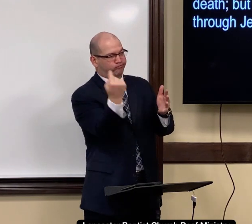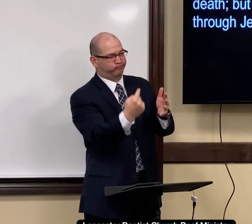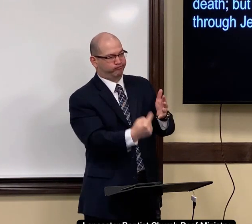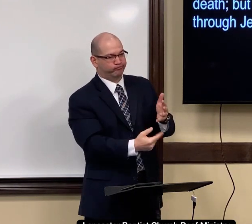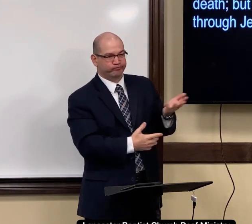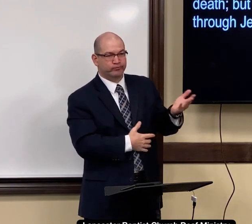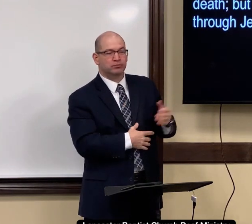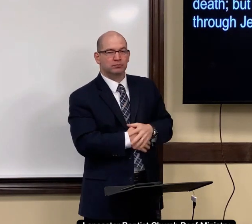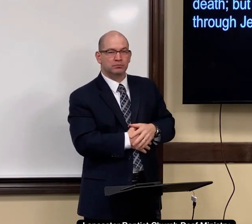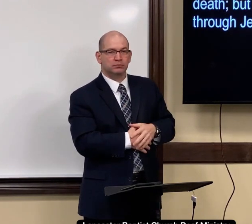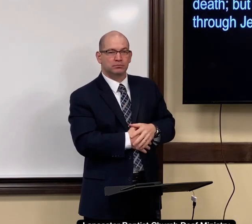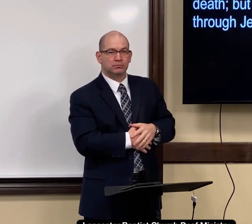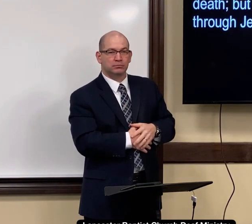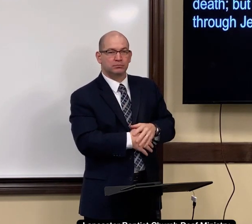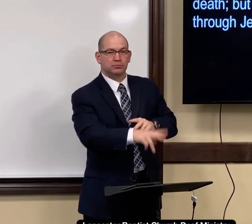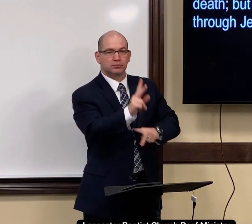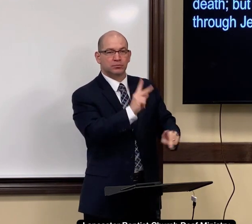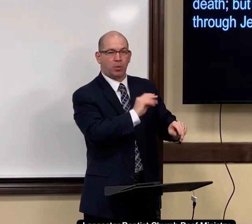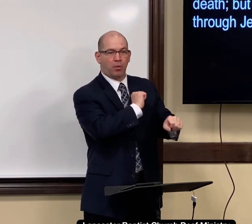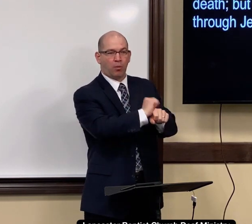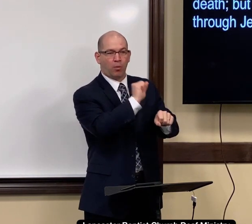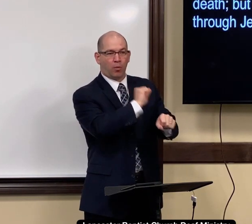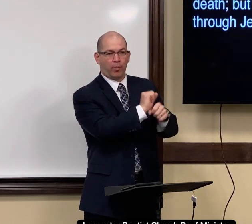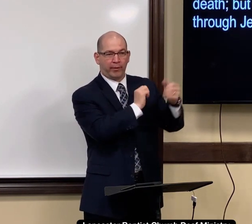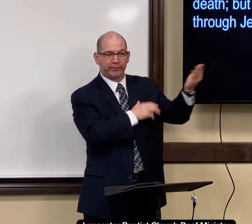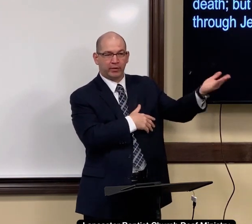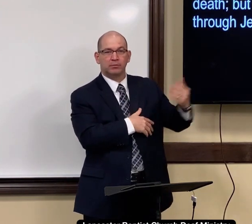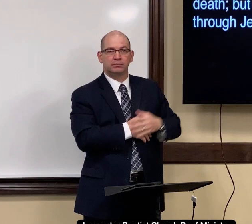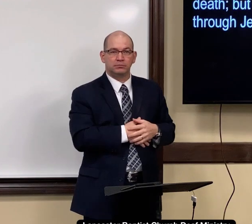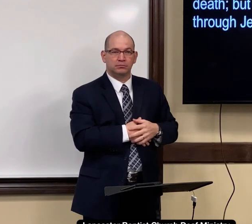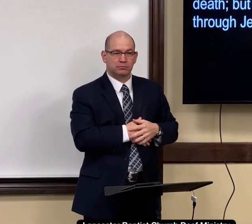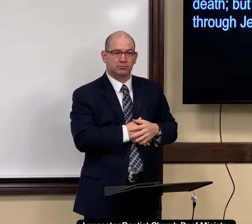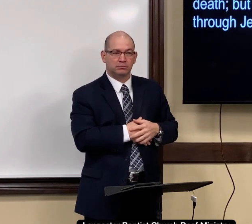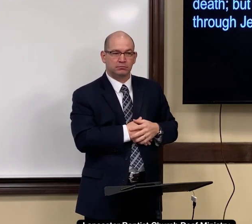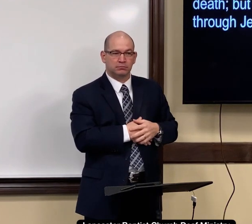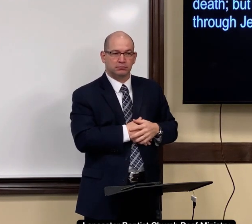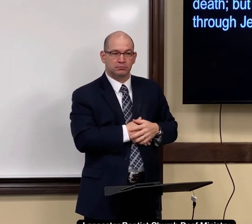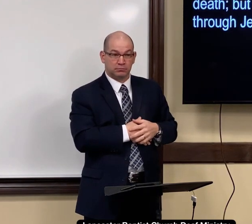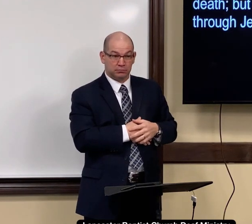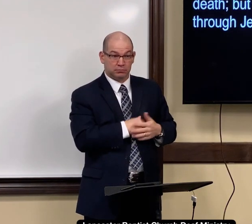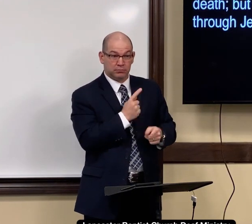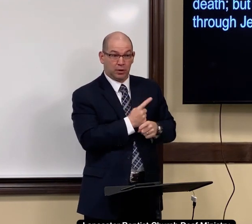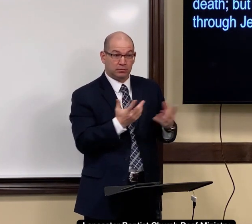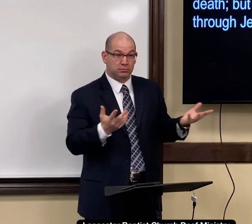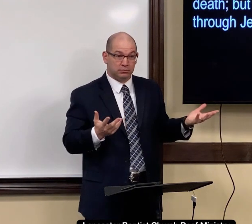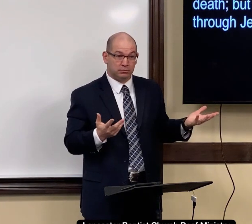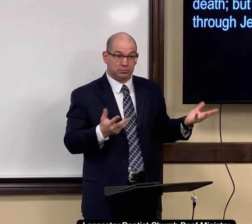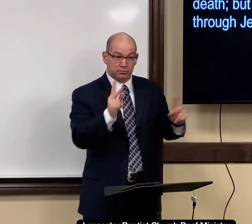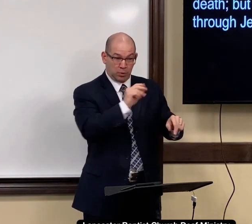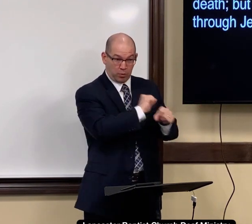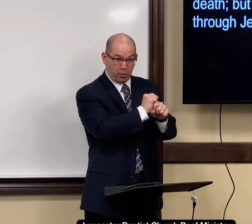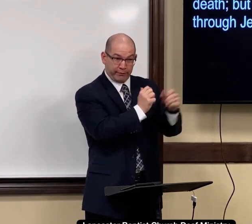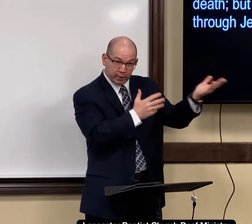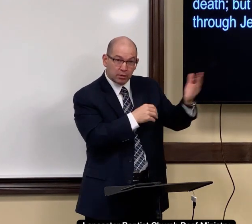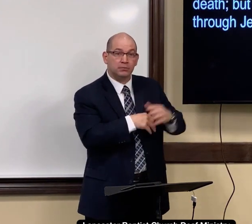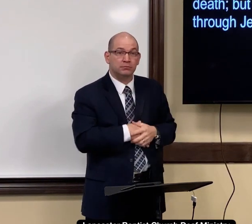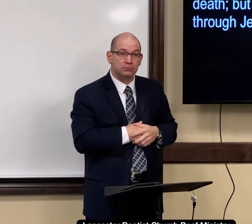ask, you know, place your order, and there's a worker there, right? There's somebody there working.